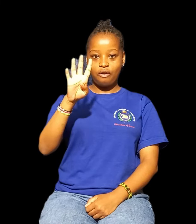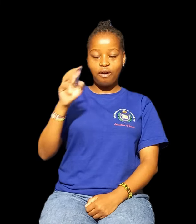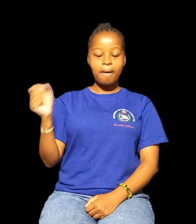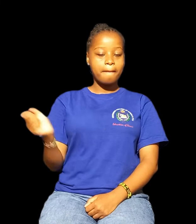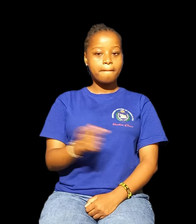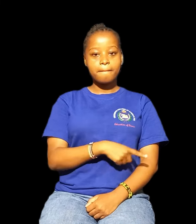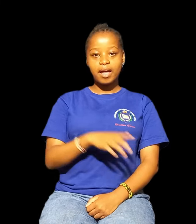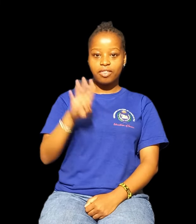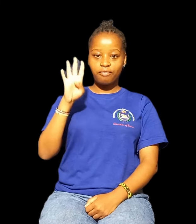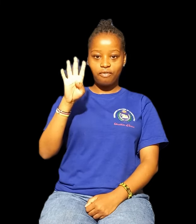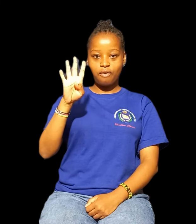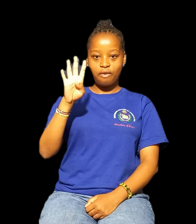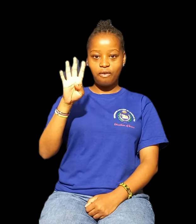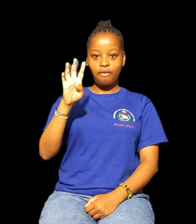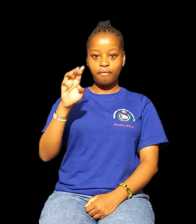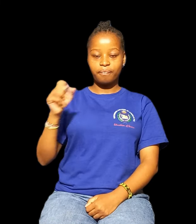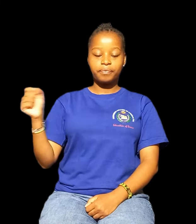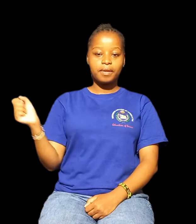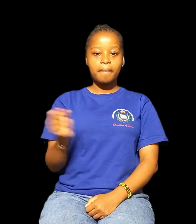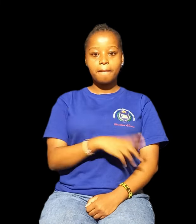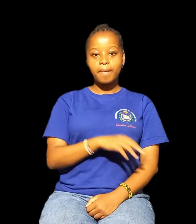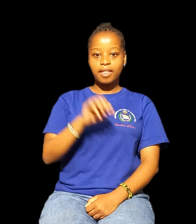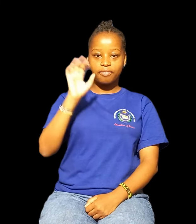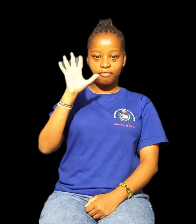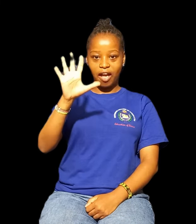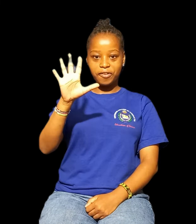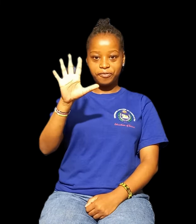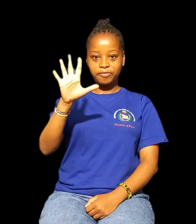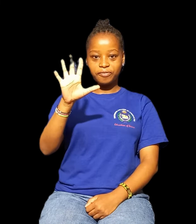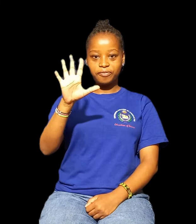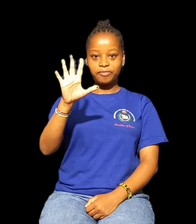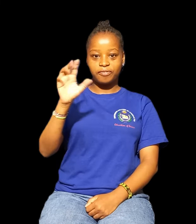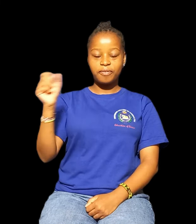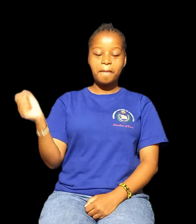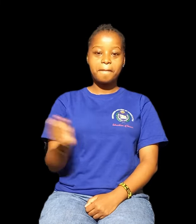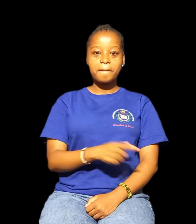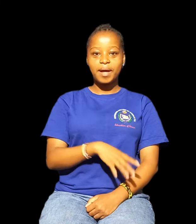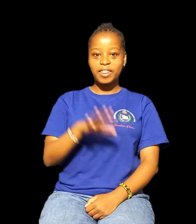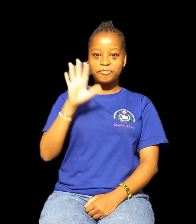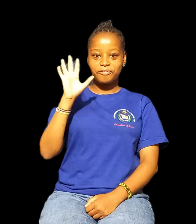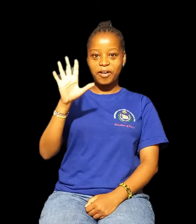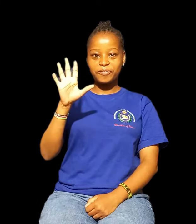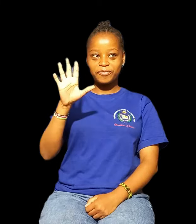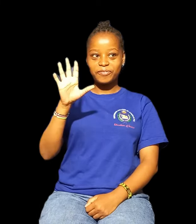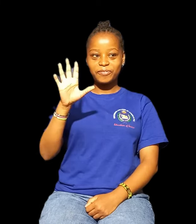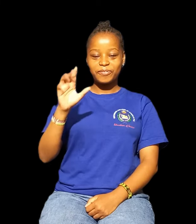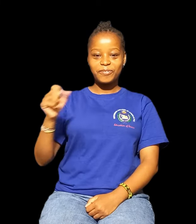May May June